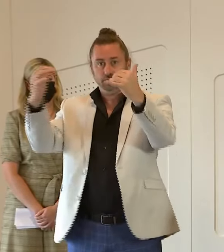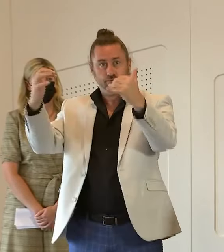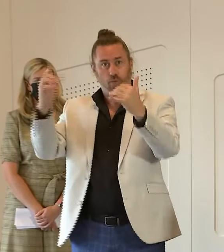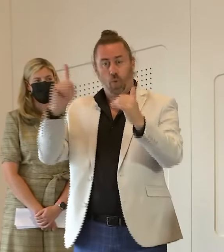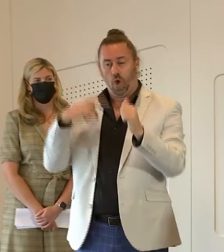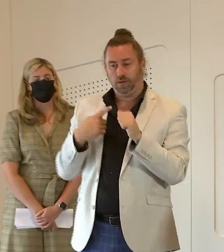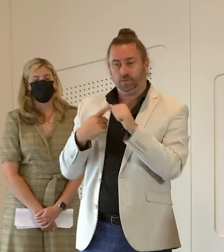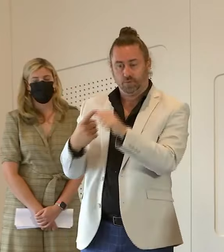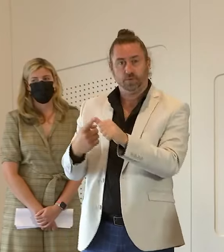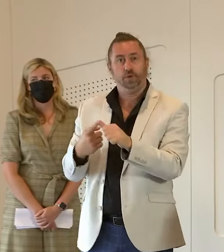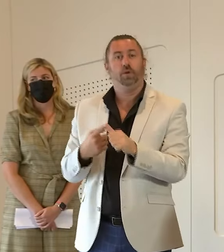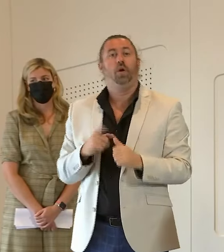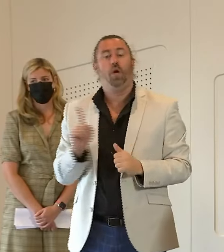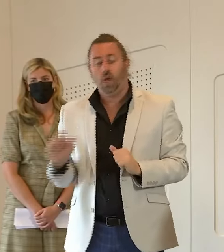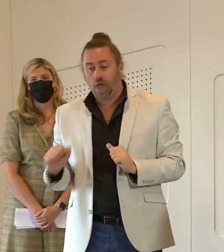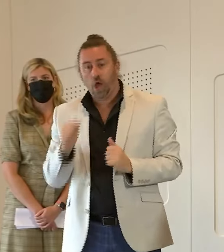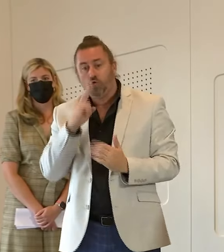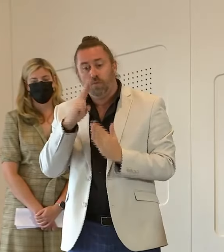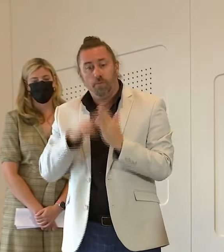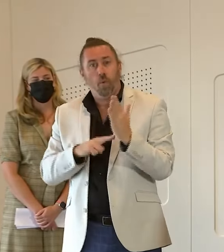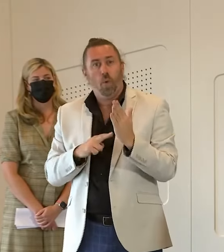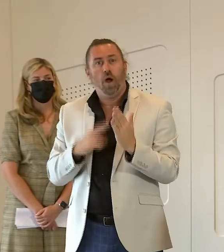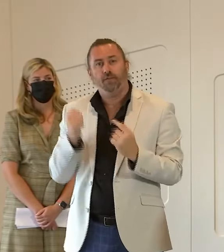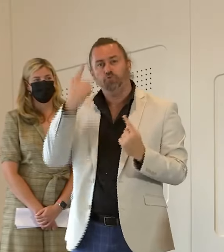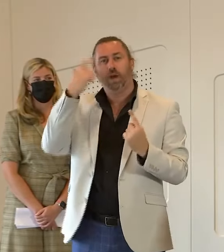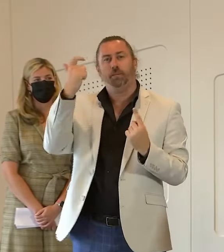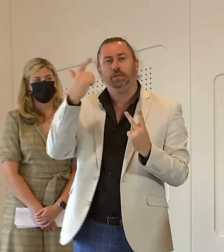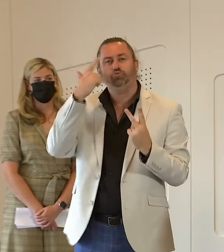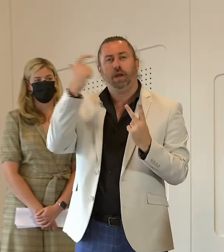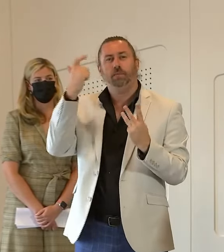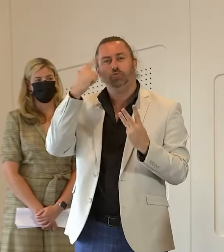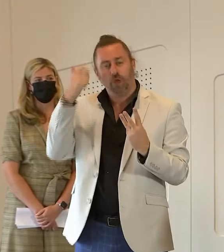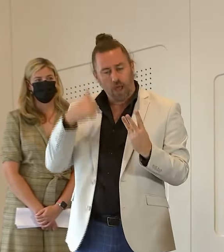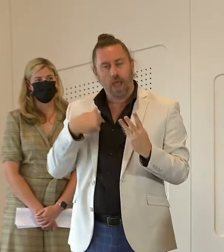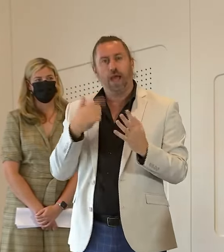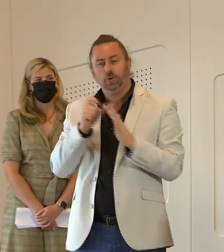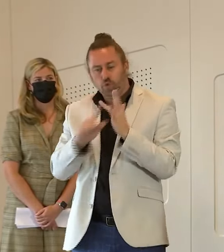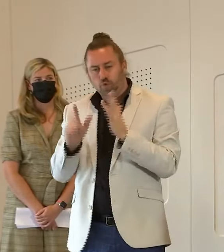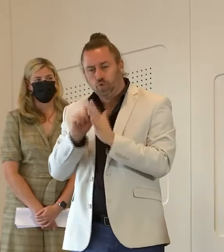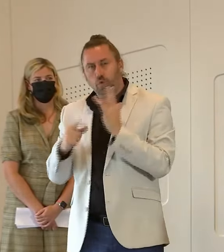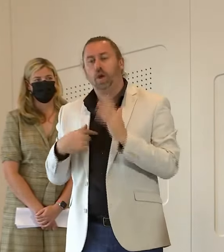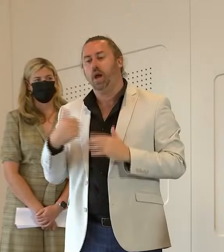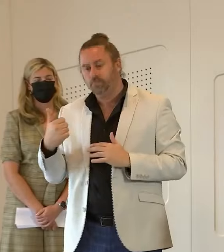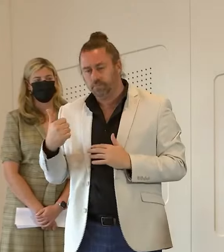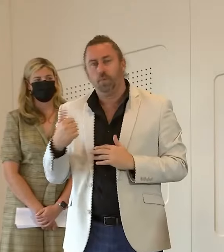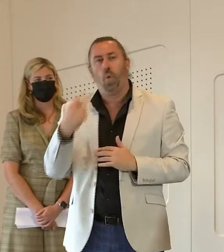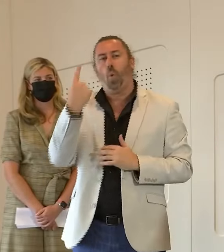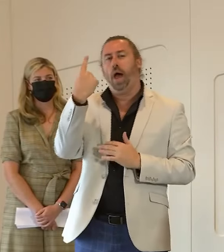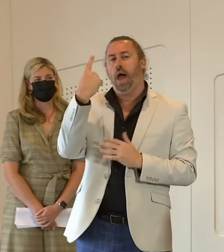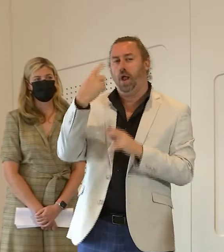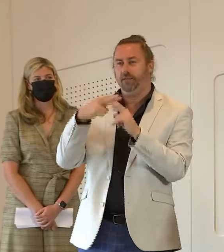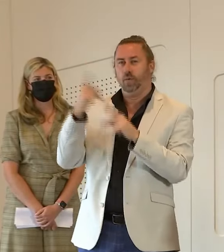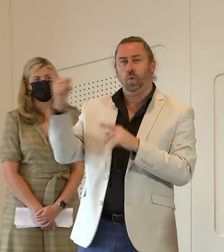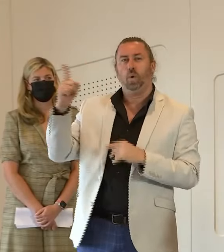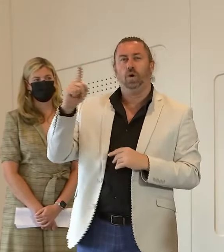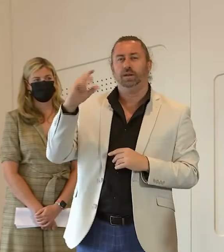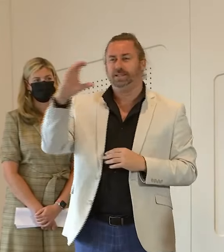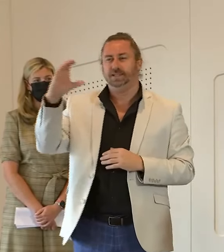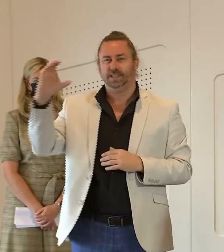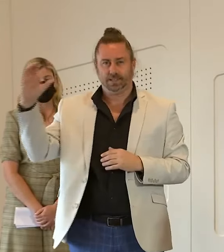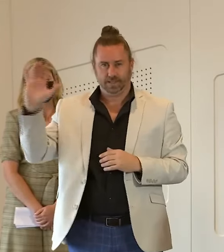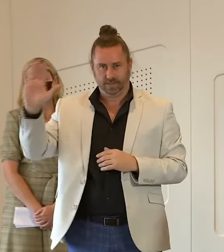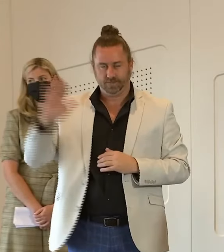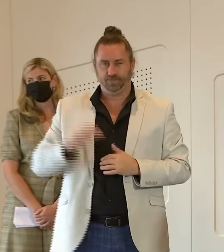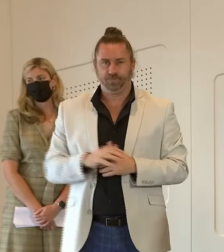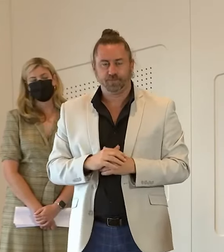supports all of the report's recommendations except one of the reports is addressed uh to the commission now in this state we have